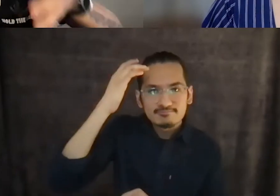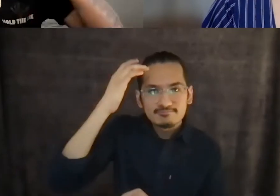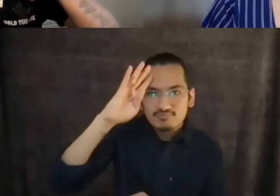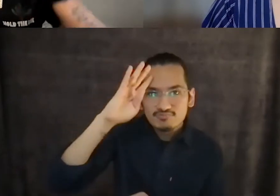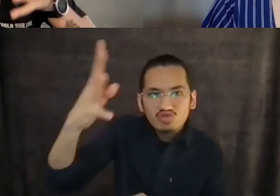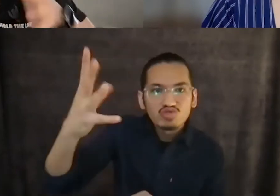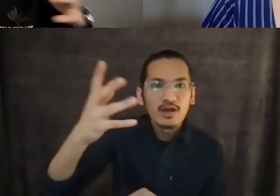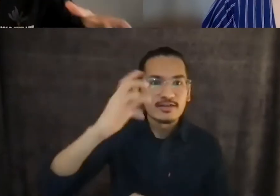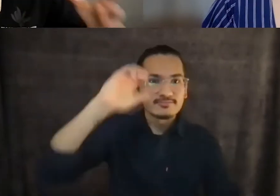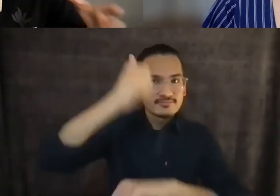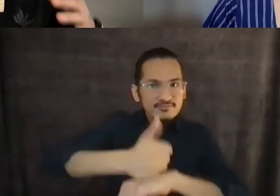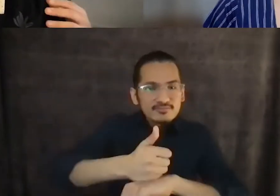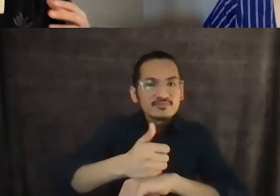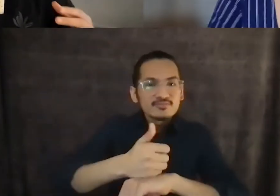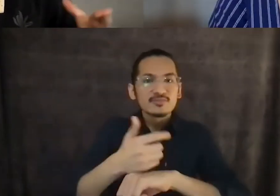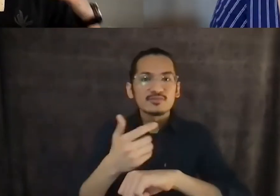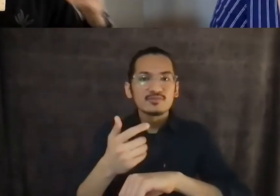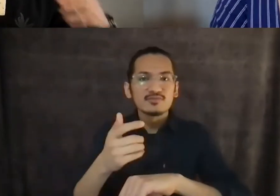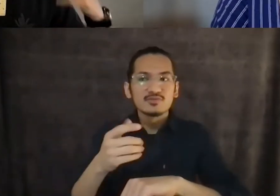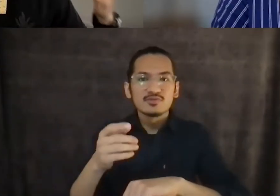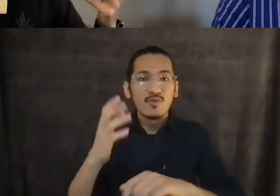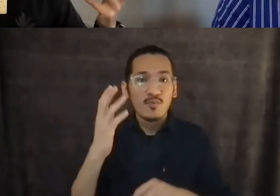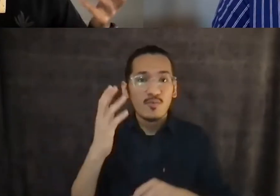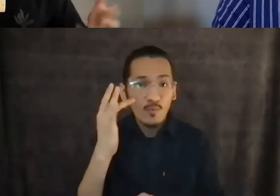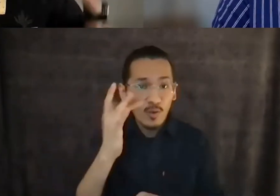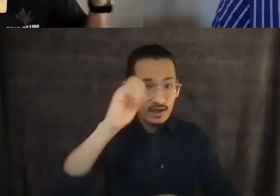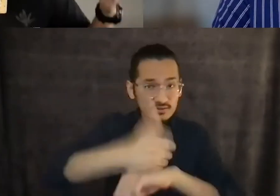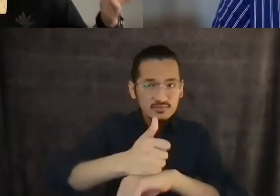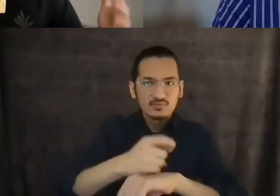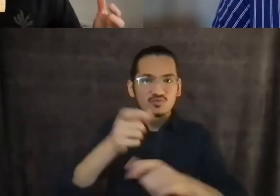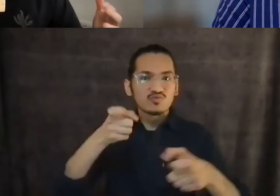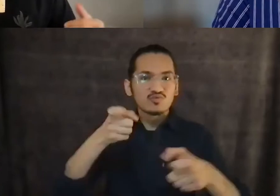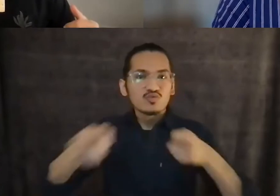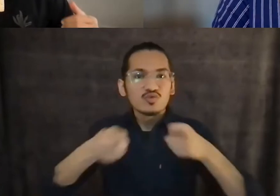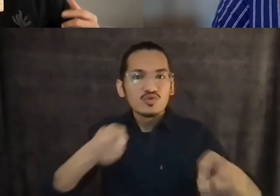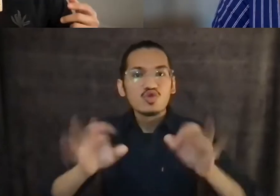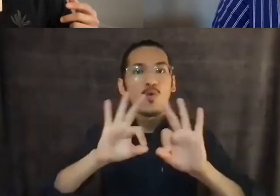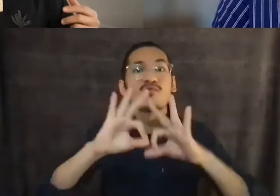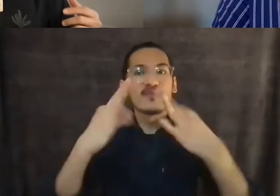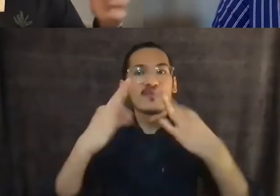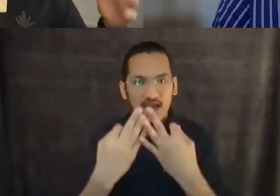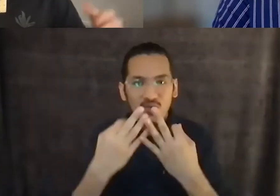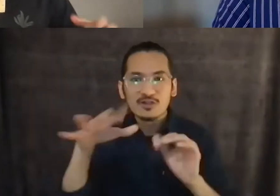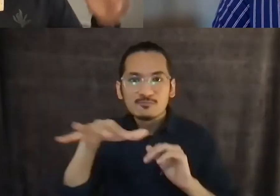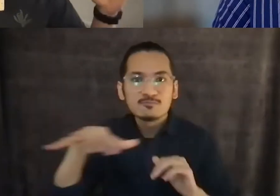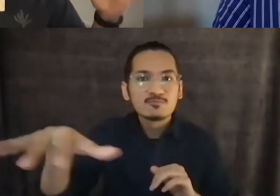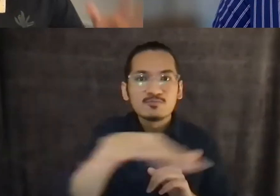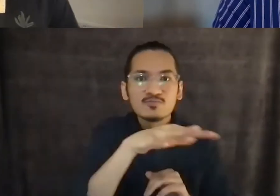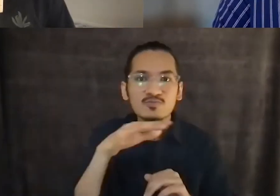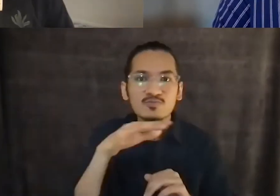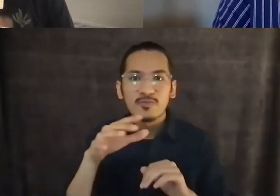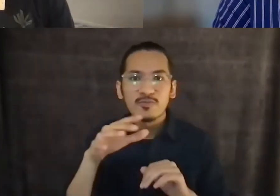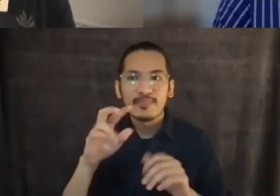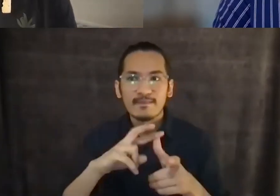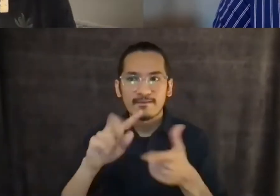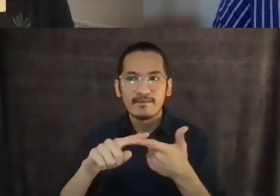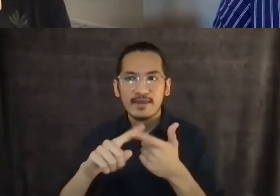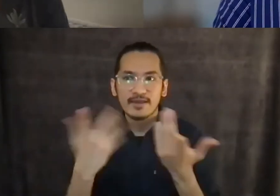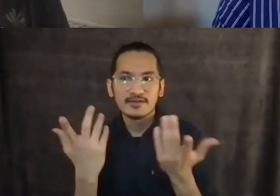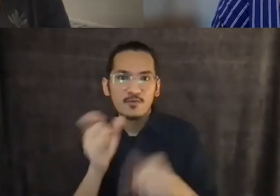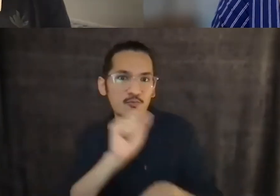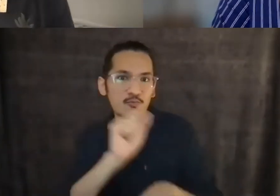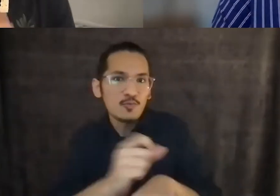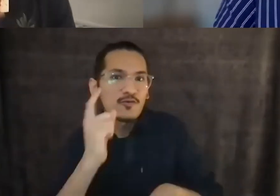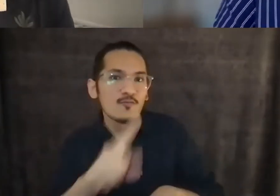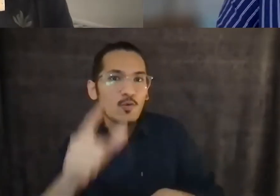organized society in a way that can produce the most for, for the man, for the nation. Right. And that we all have to live